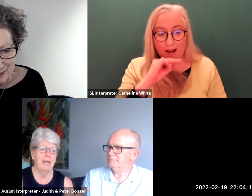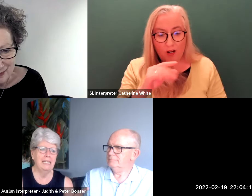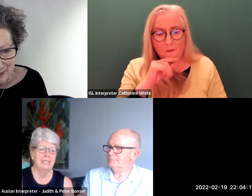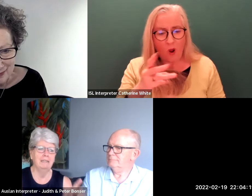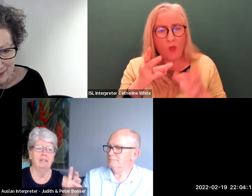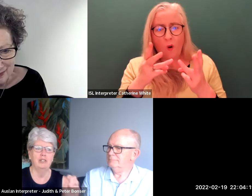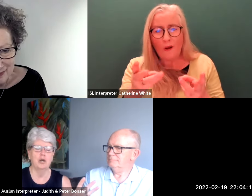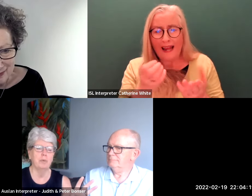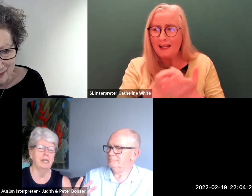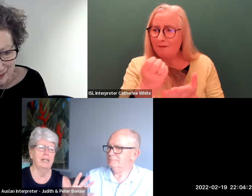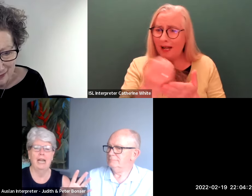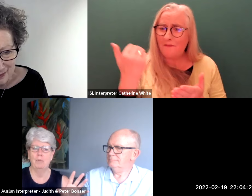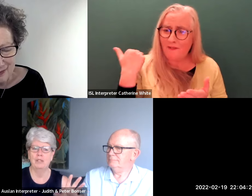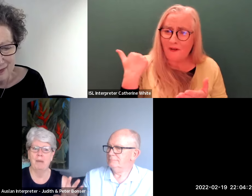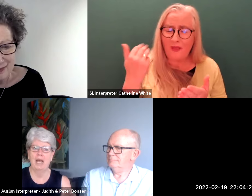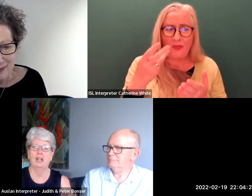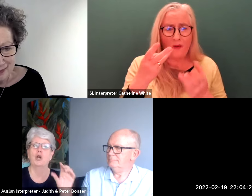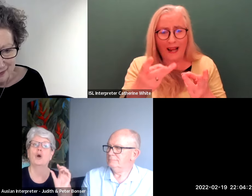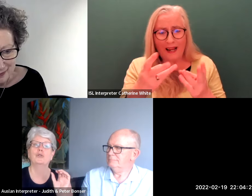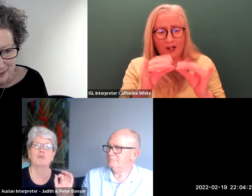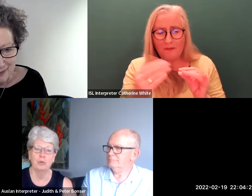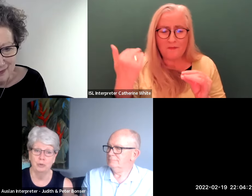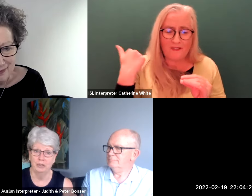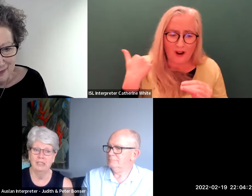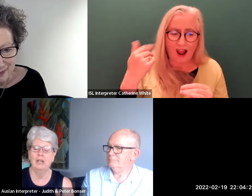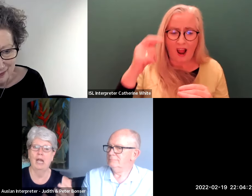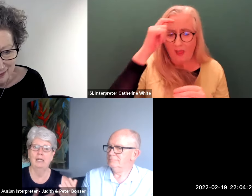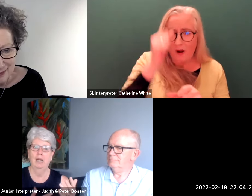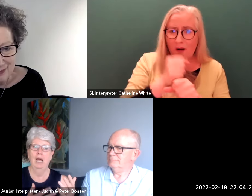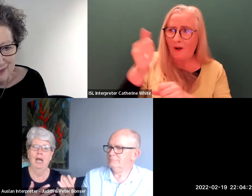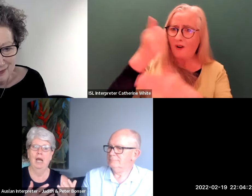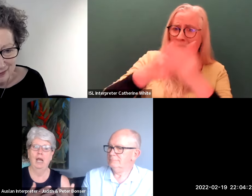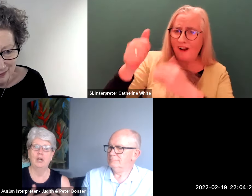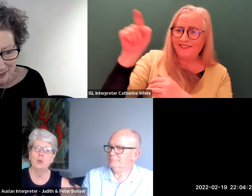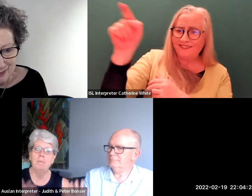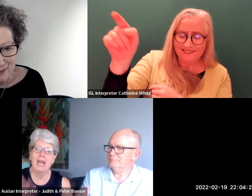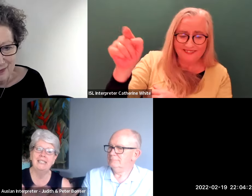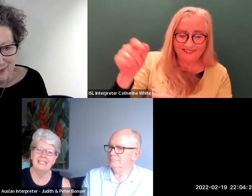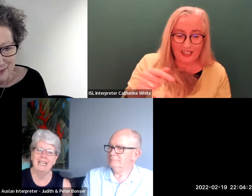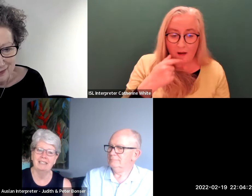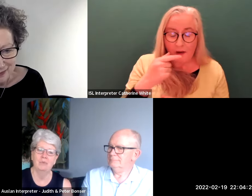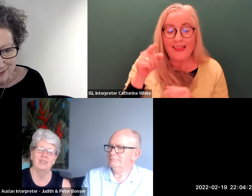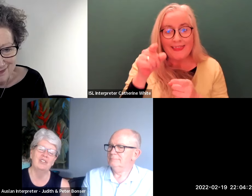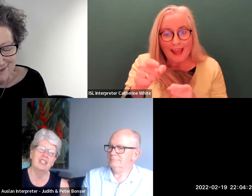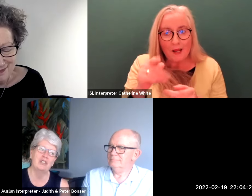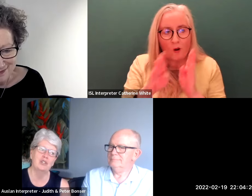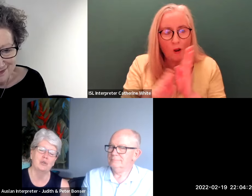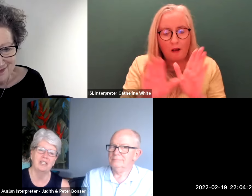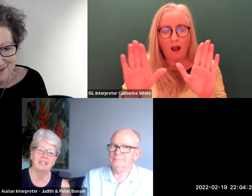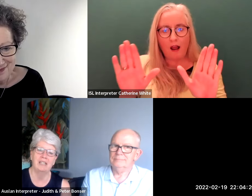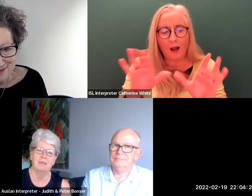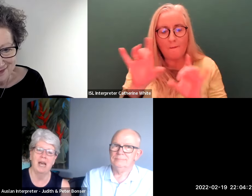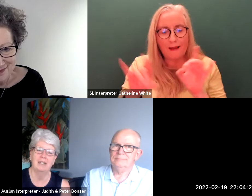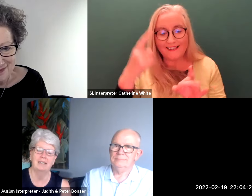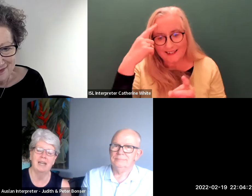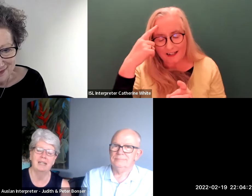explained it and interpreted it it was about god's rule you know and it all made sense and it was just such a joy